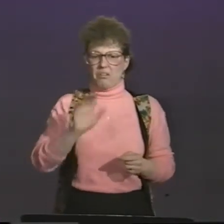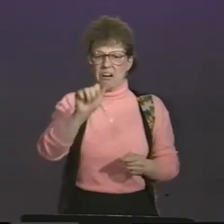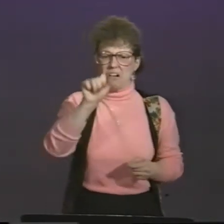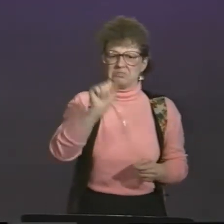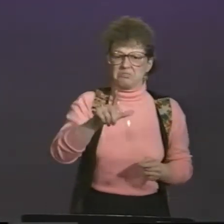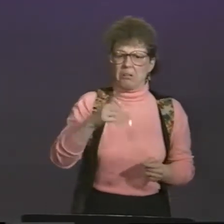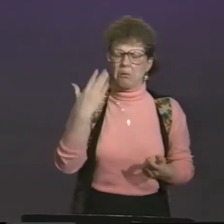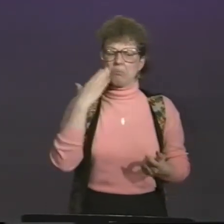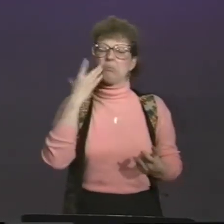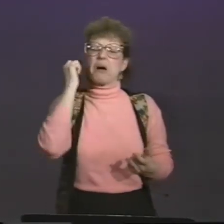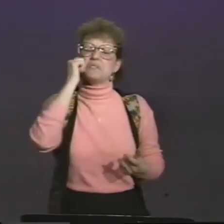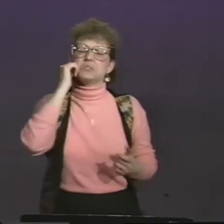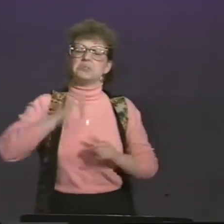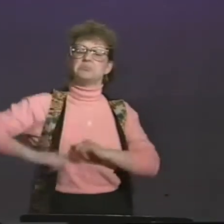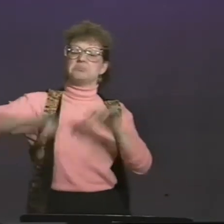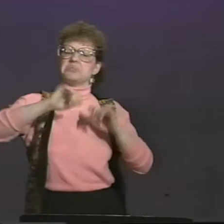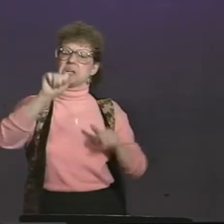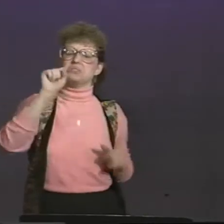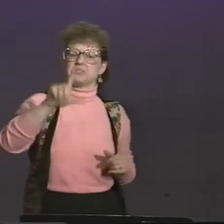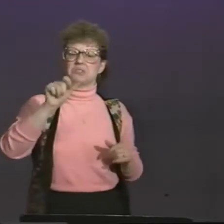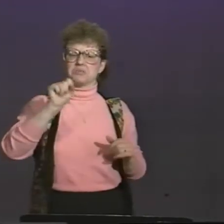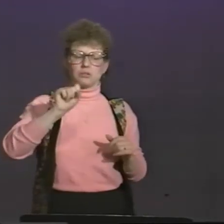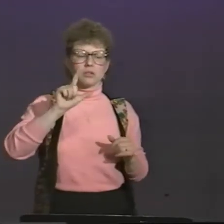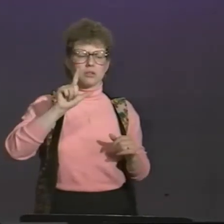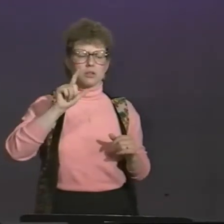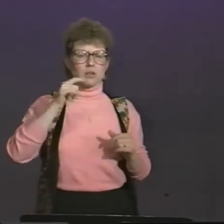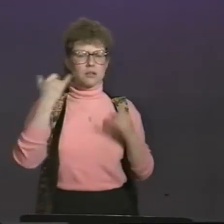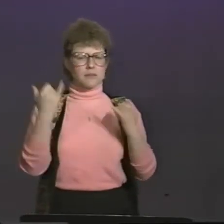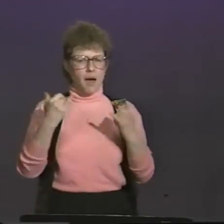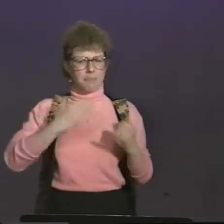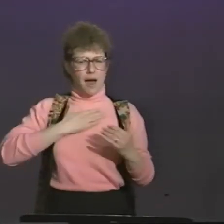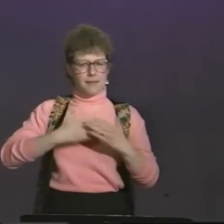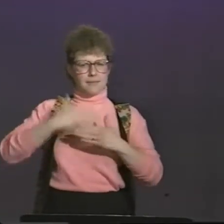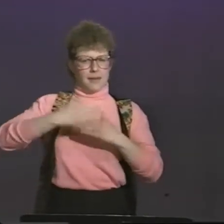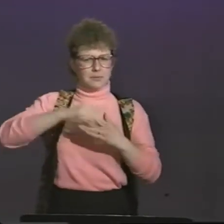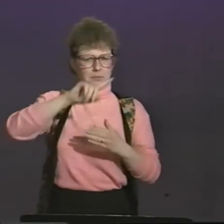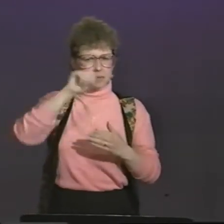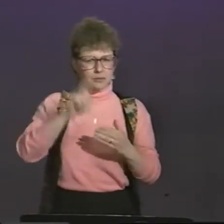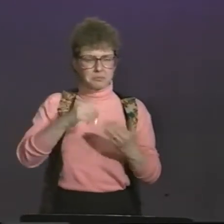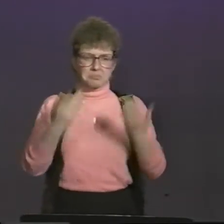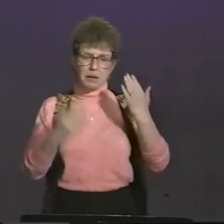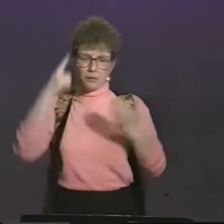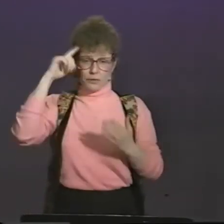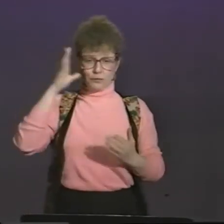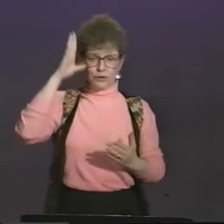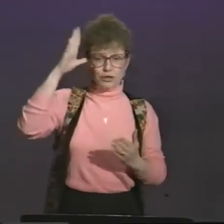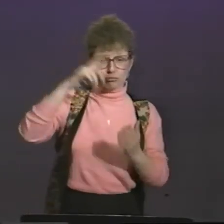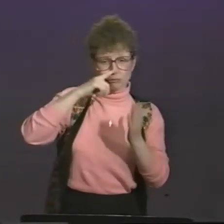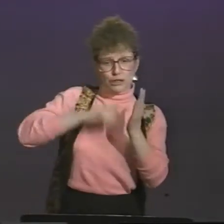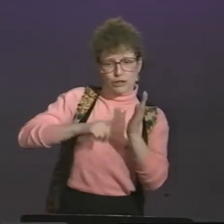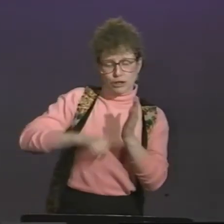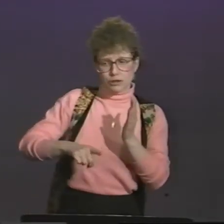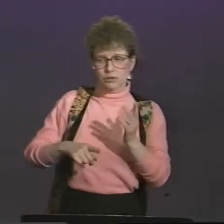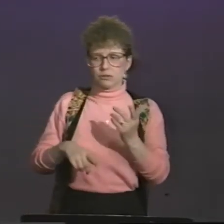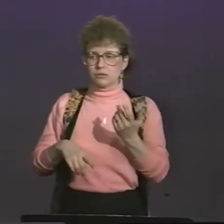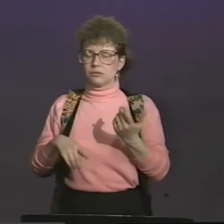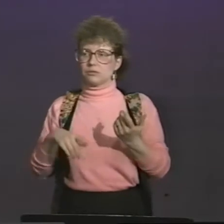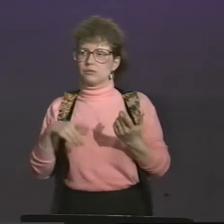Meanwhile, in Baltimore, people would say that they use ASL and were quite comfortable with that